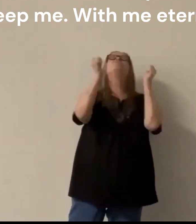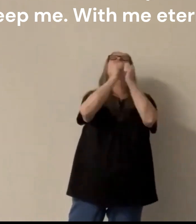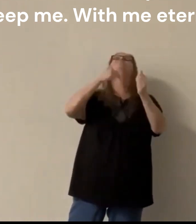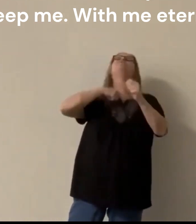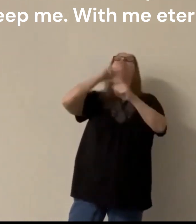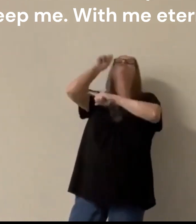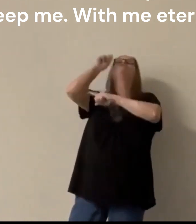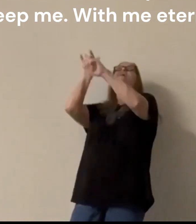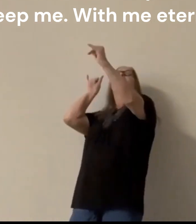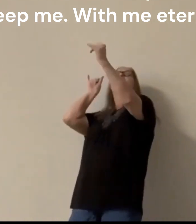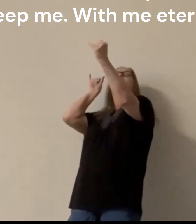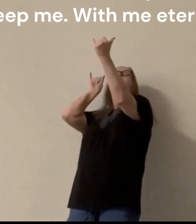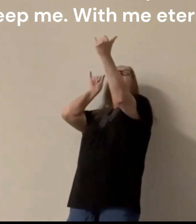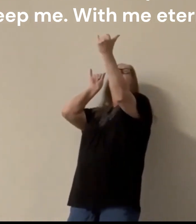I know what I have to say to him.